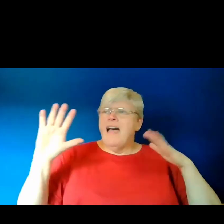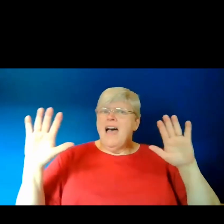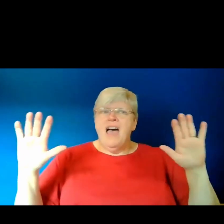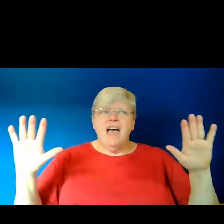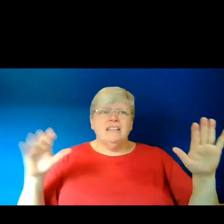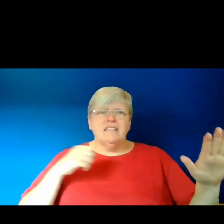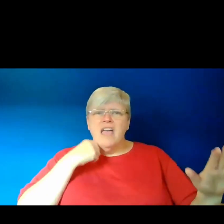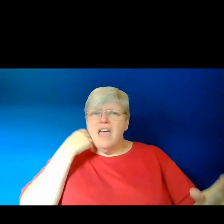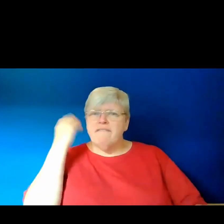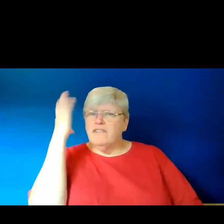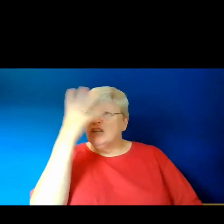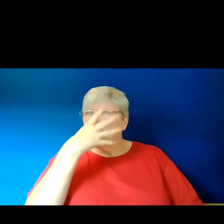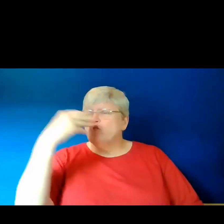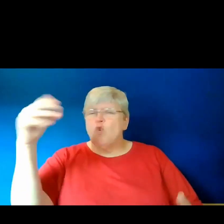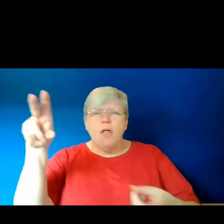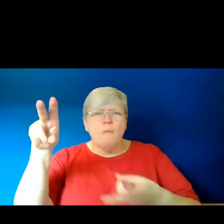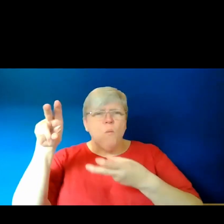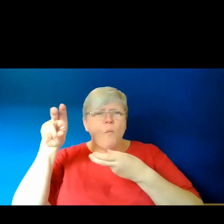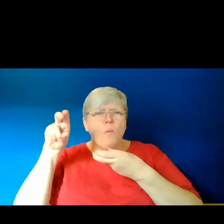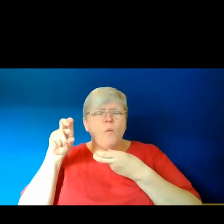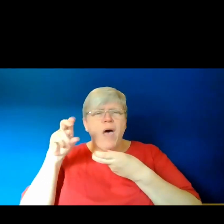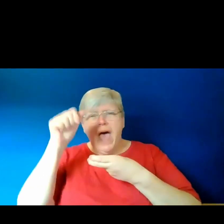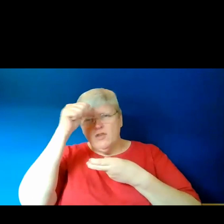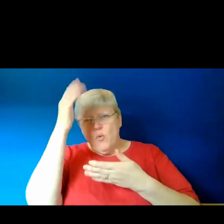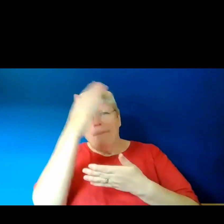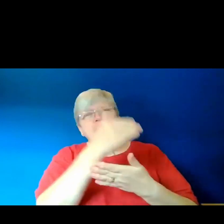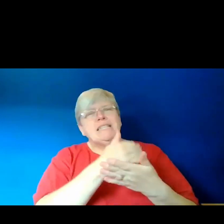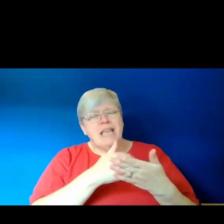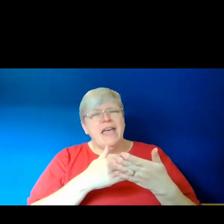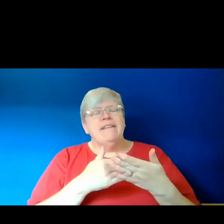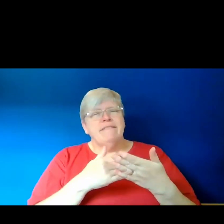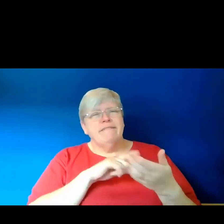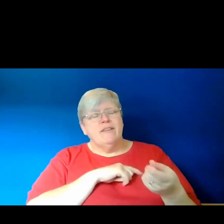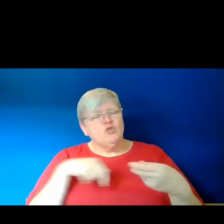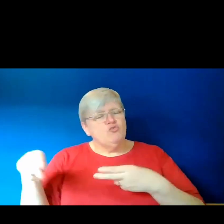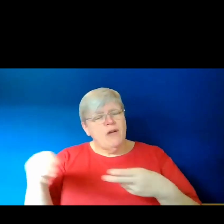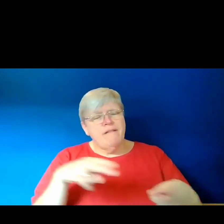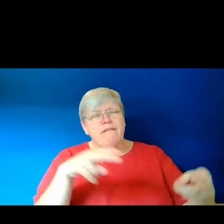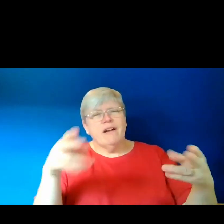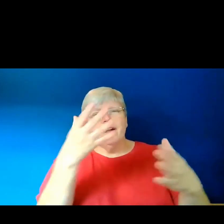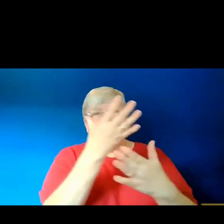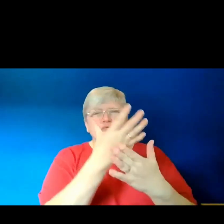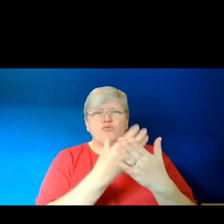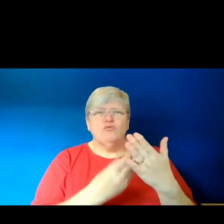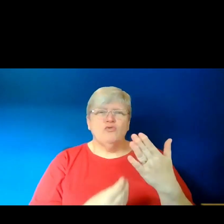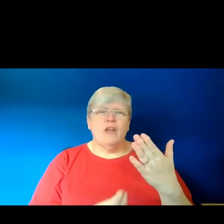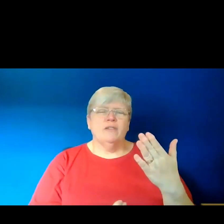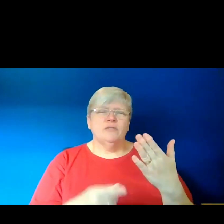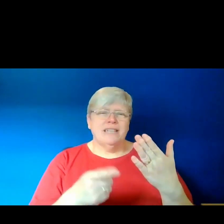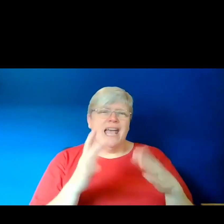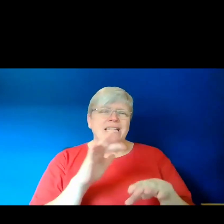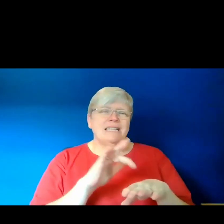to. I know I am safe, because the river only drowns what it can touch.